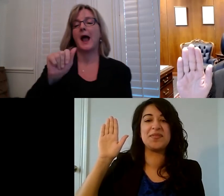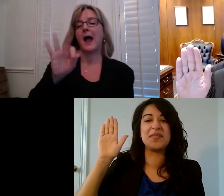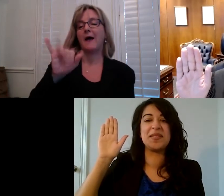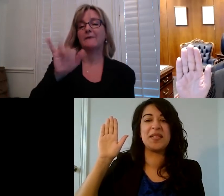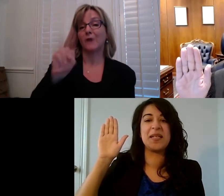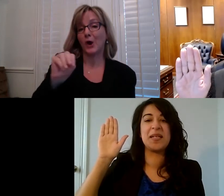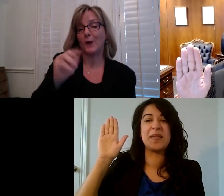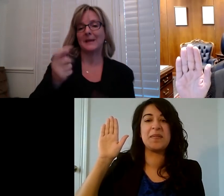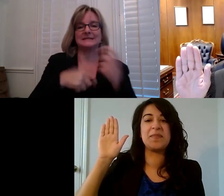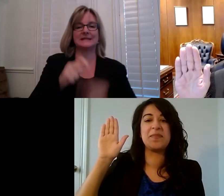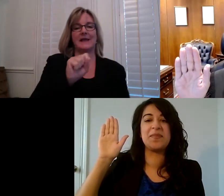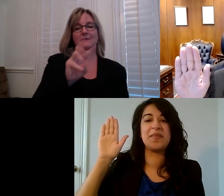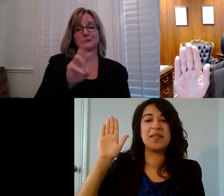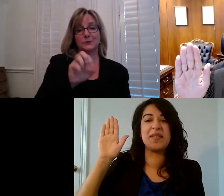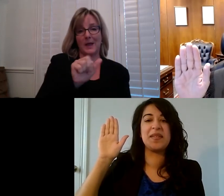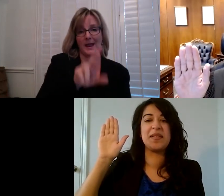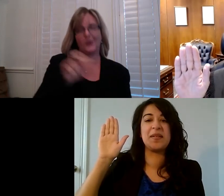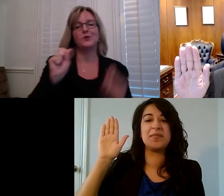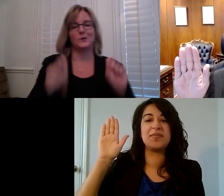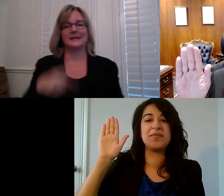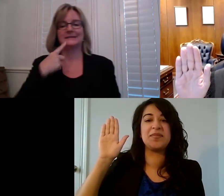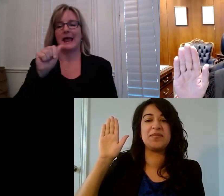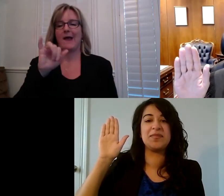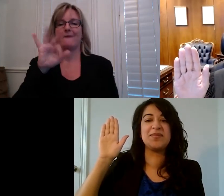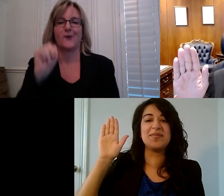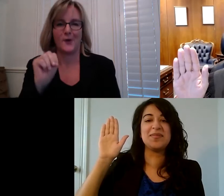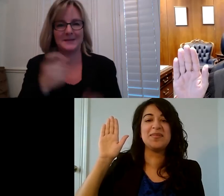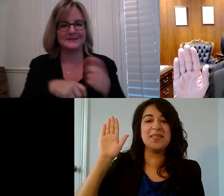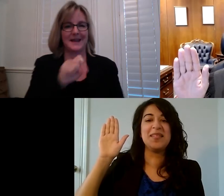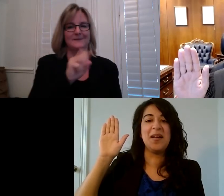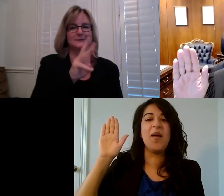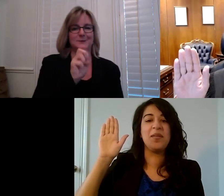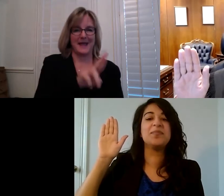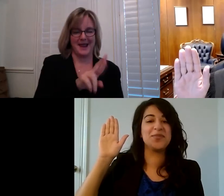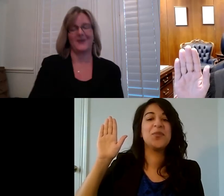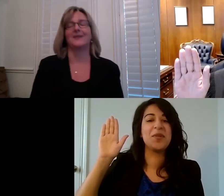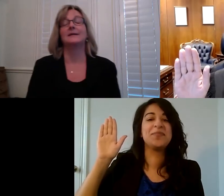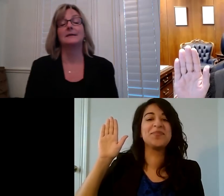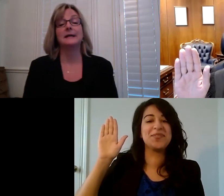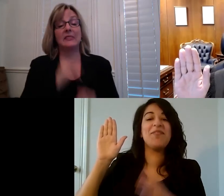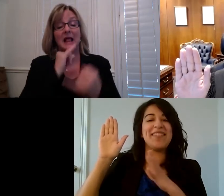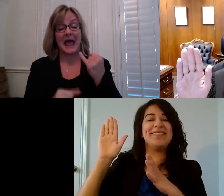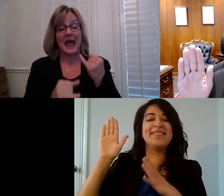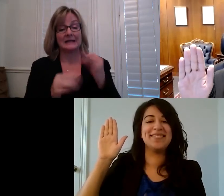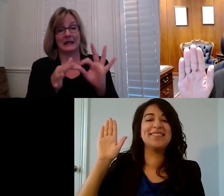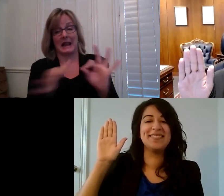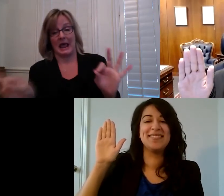you can say affirm when I say swear and then the last line of the